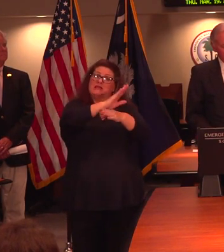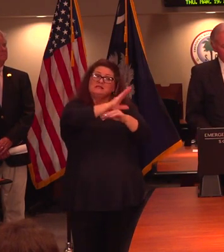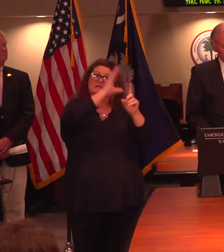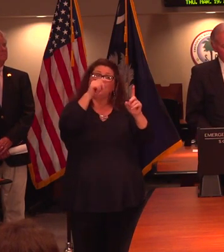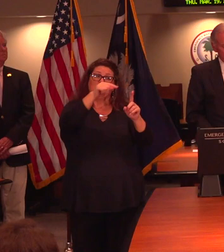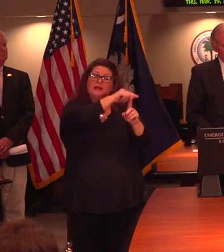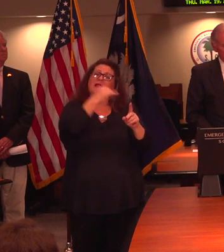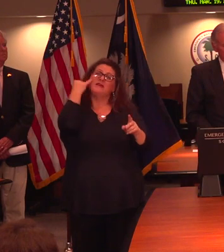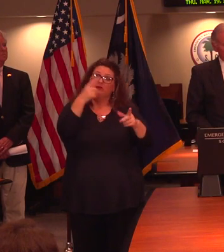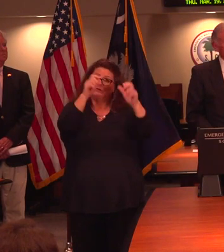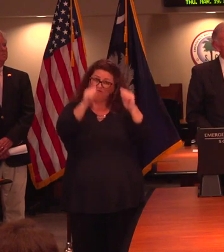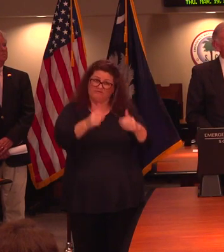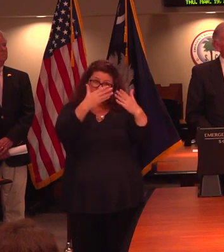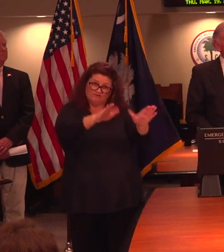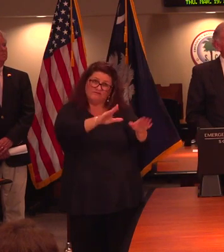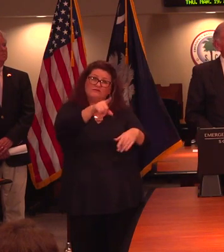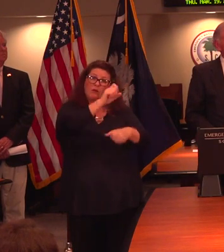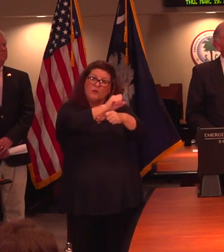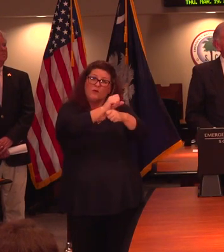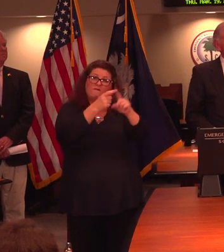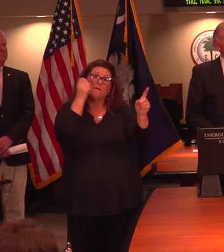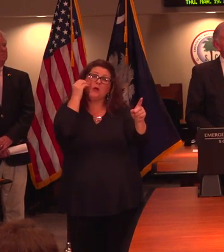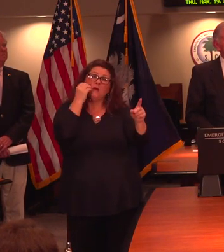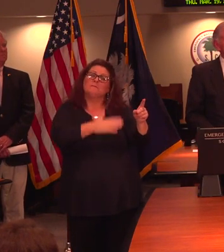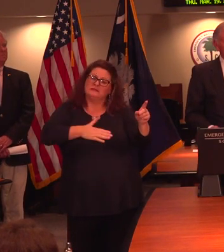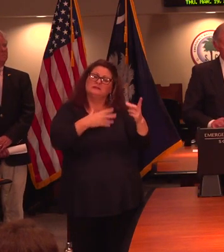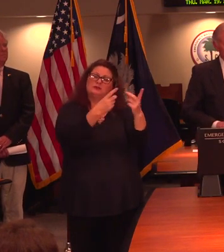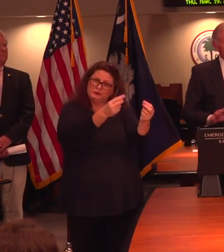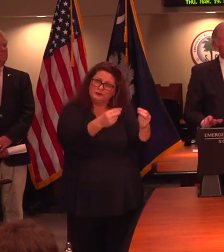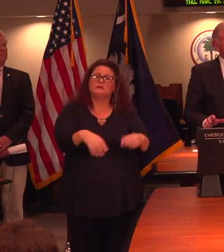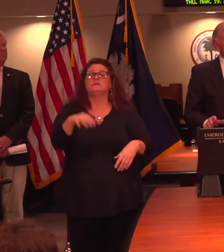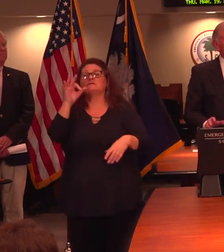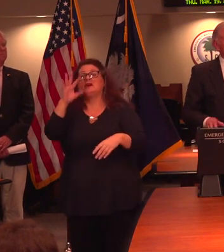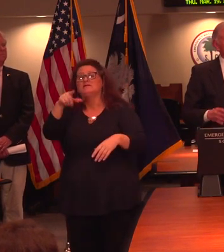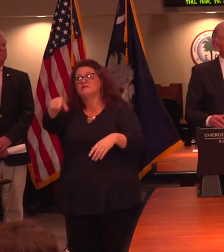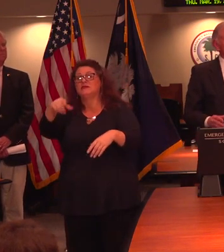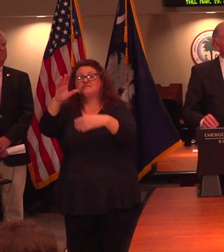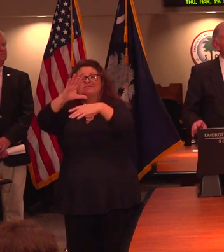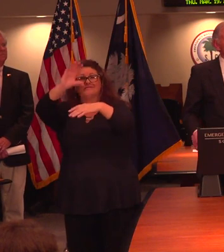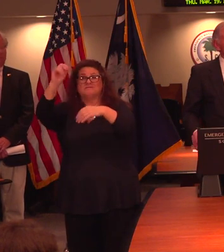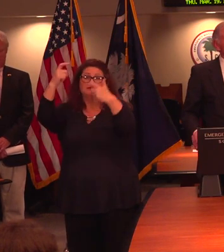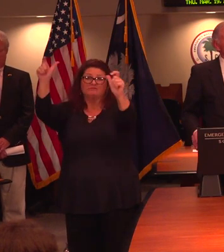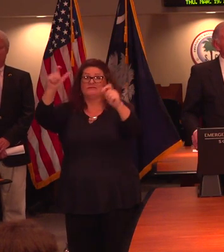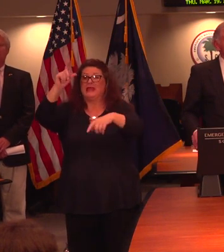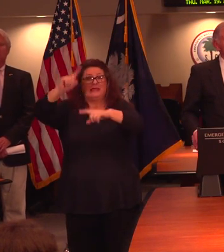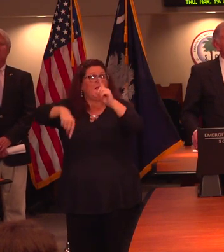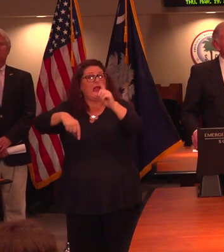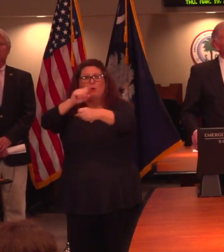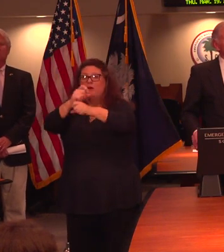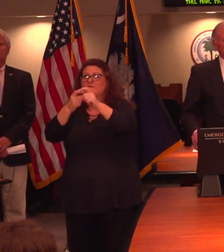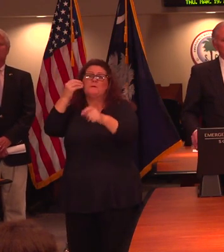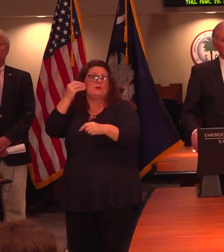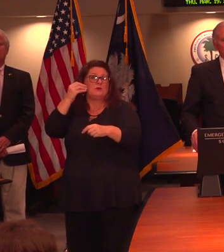And these other big plants where that's not possible, then they should take steps to implement the other measures that have been recommended to see